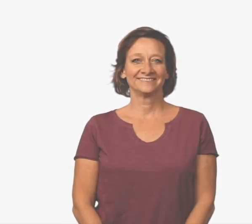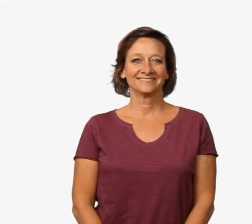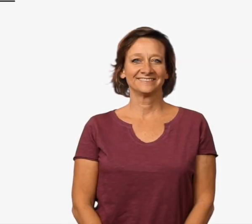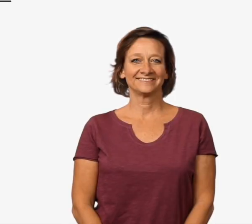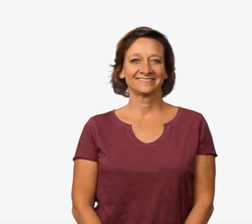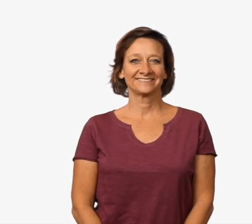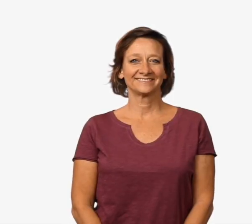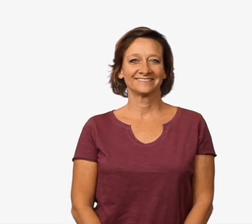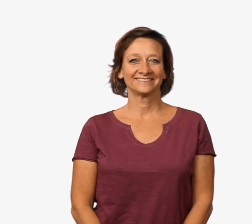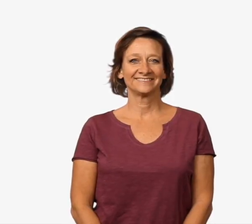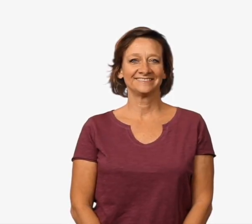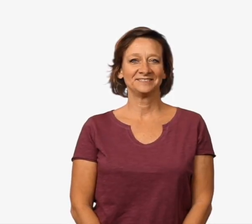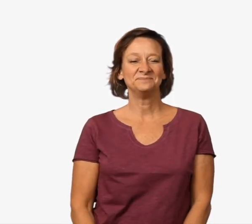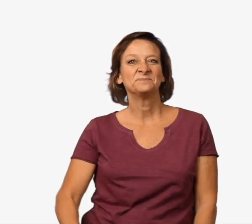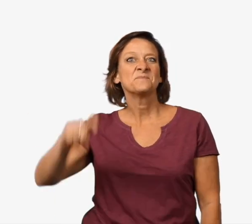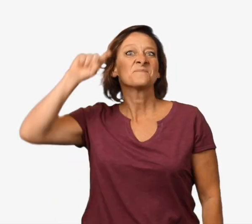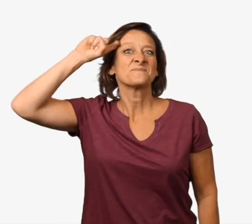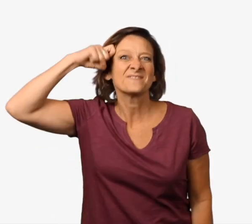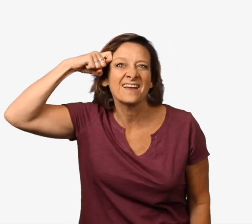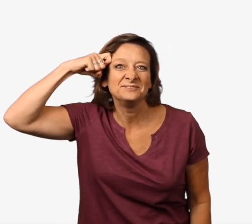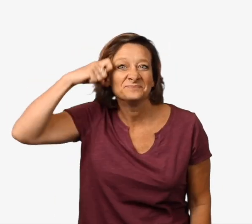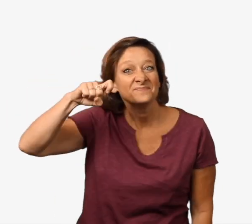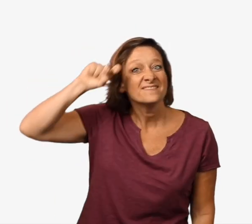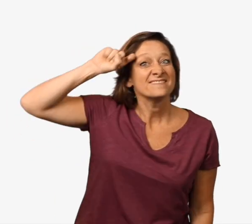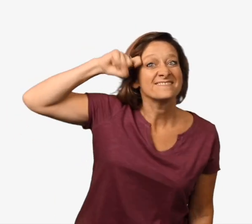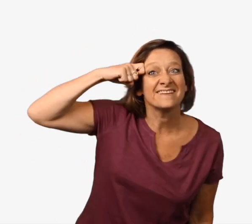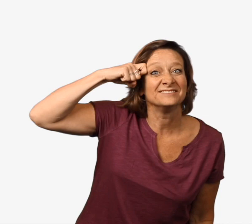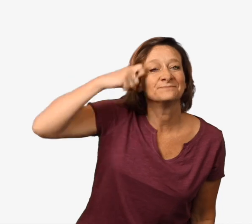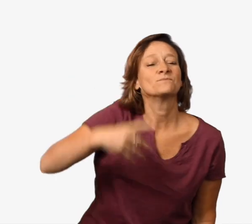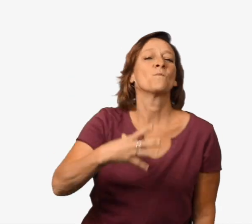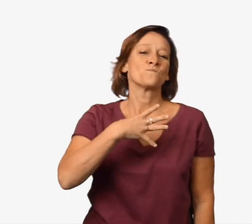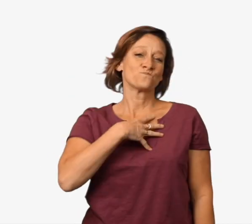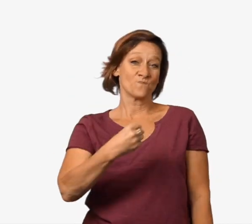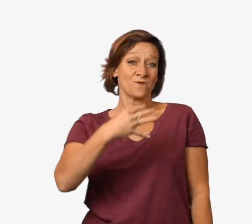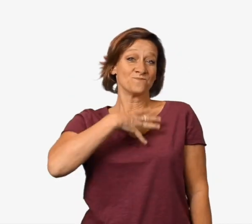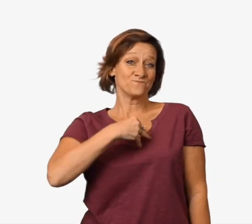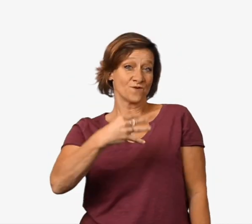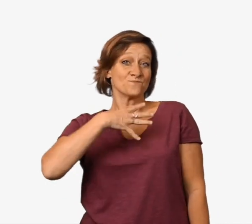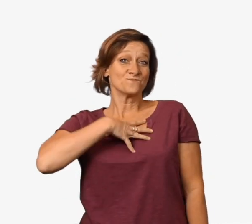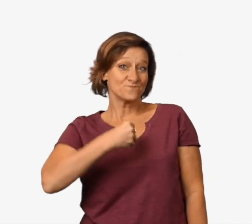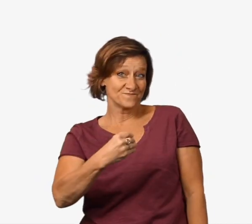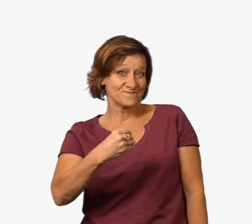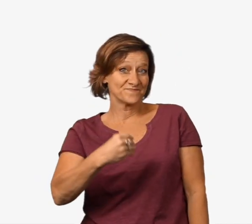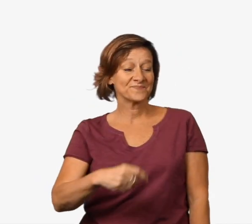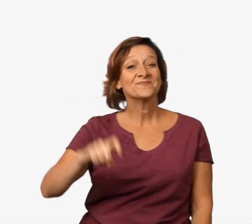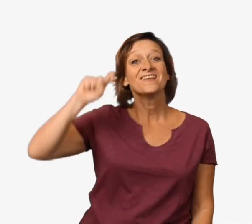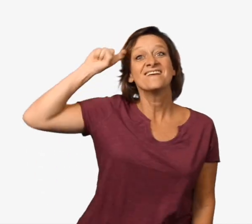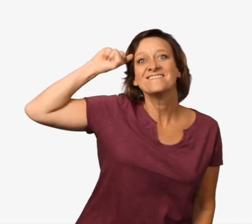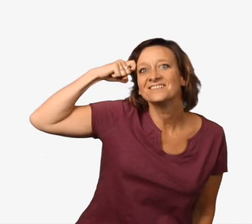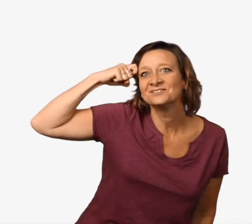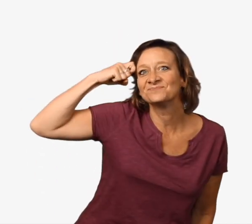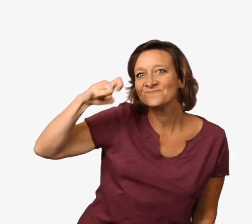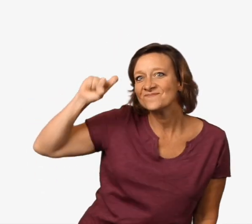onion onion onion white white white onion